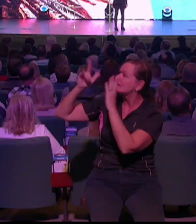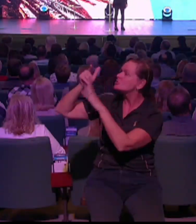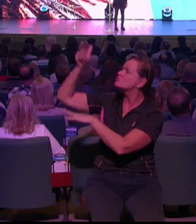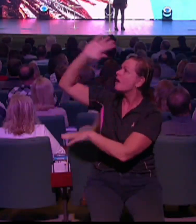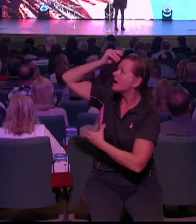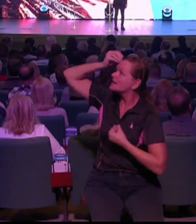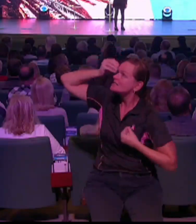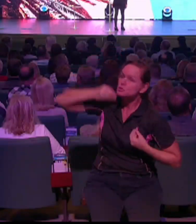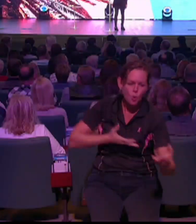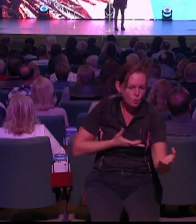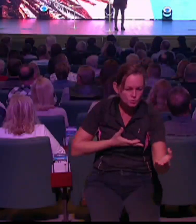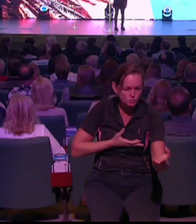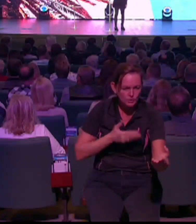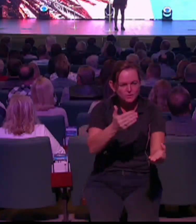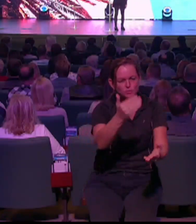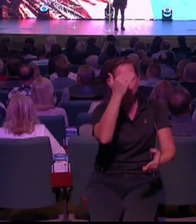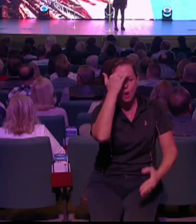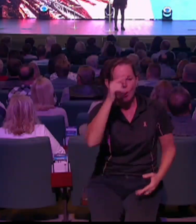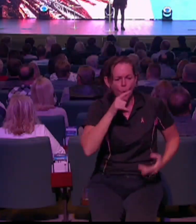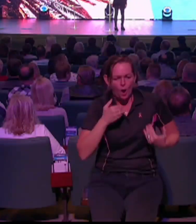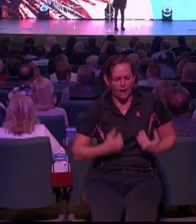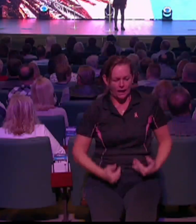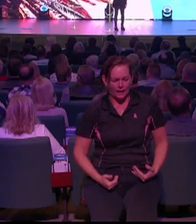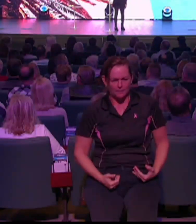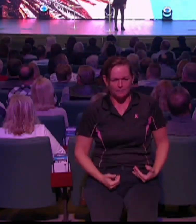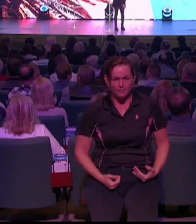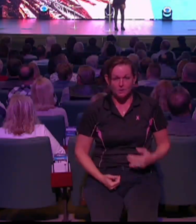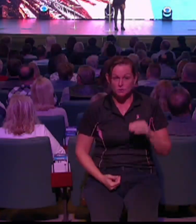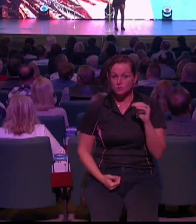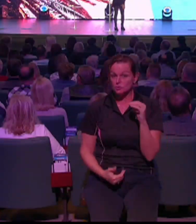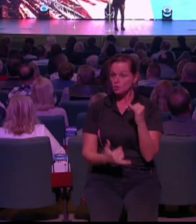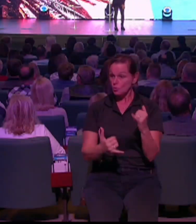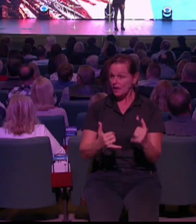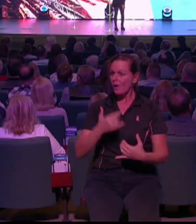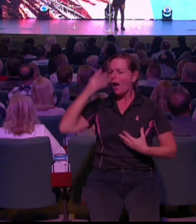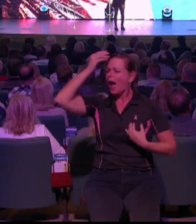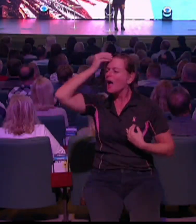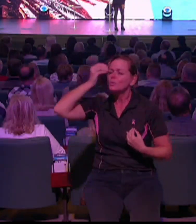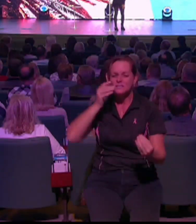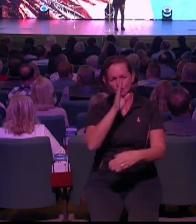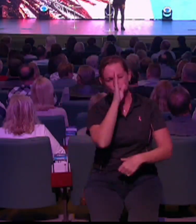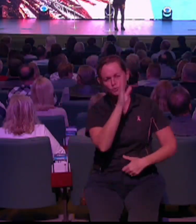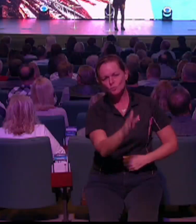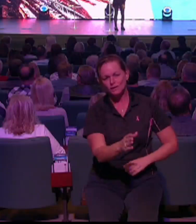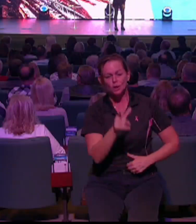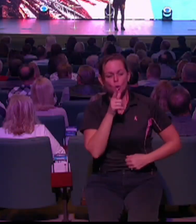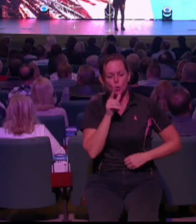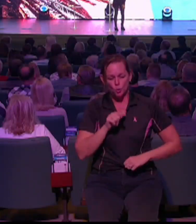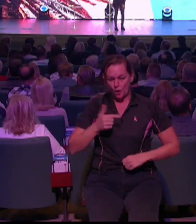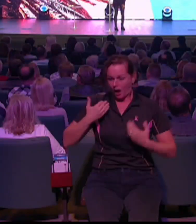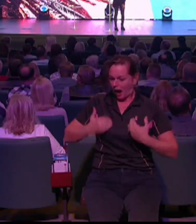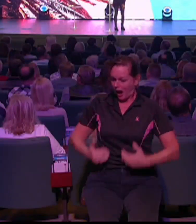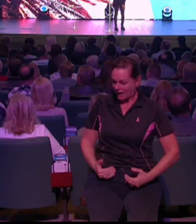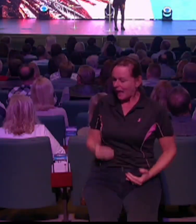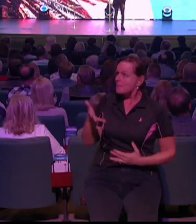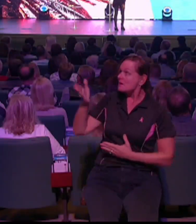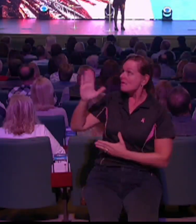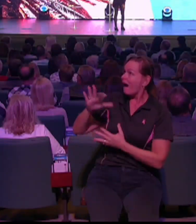really am. And now I am going to tell you who you are, really are.